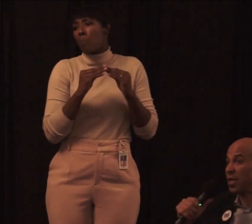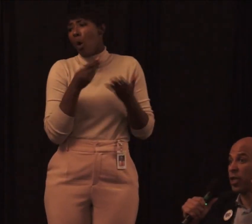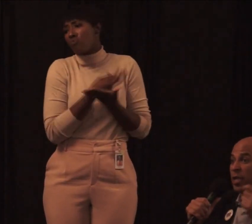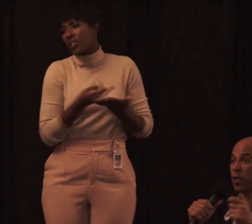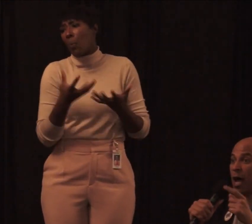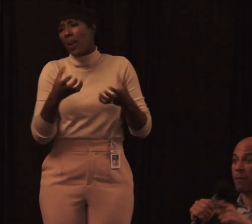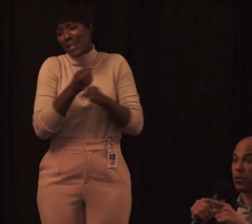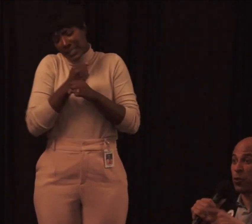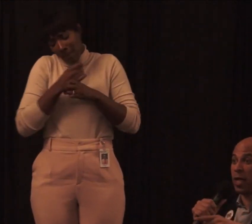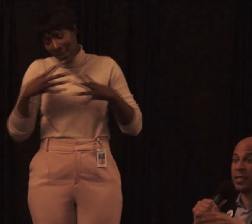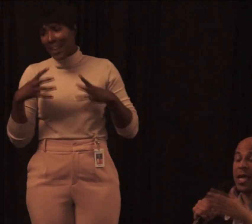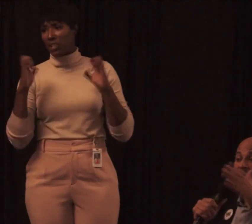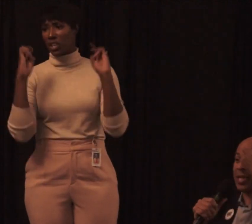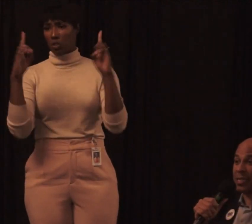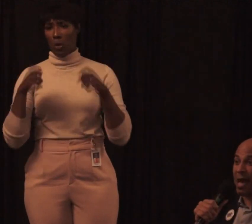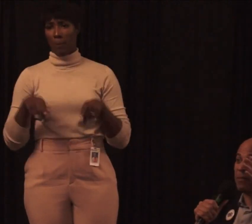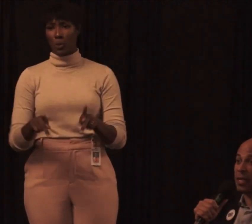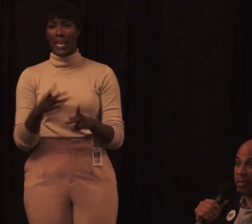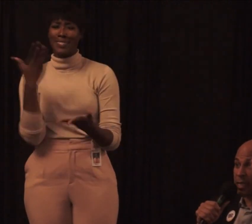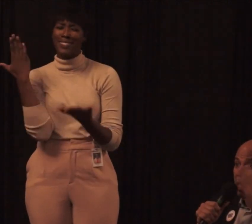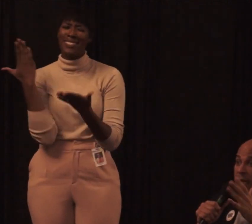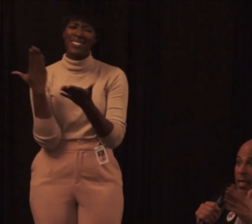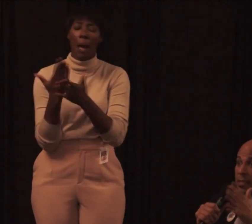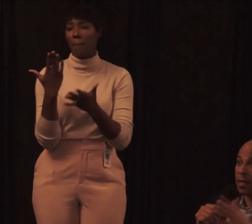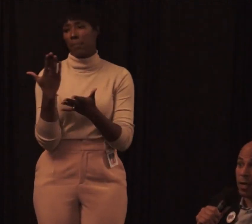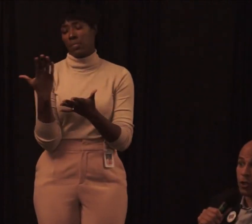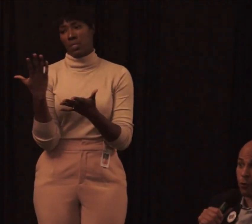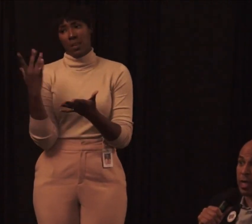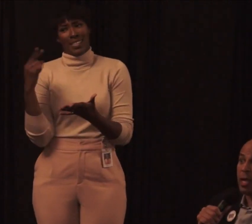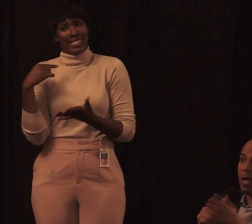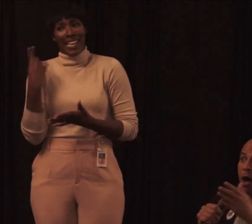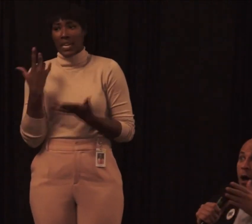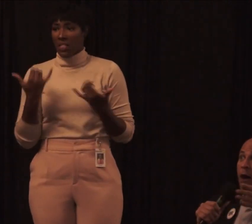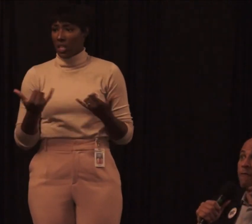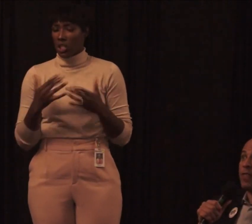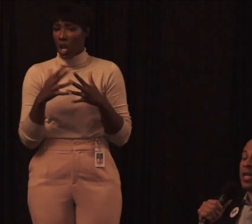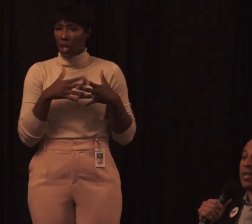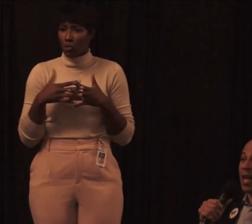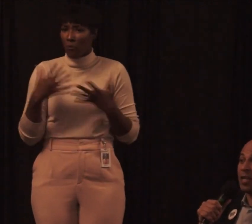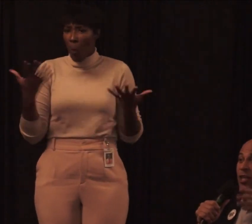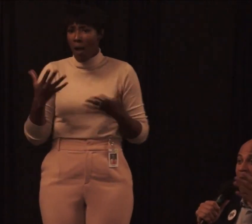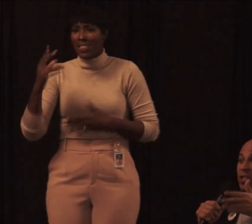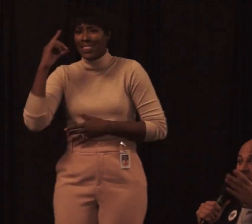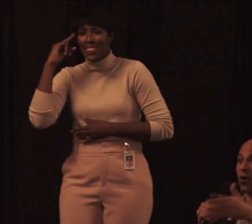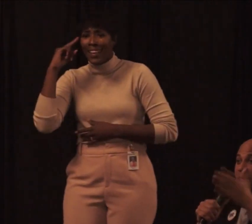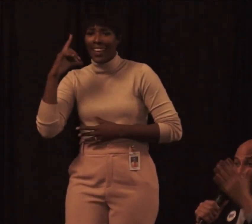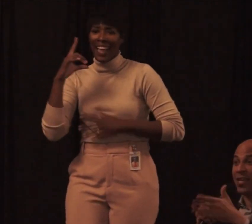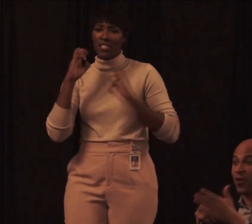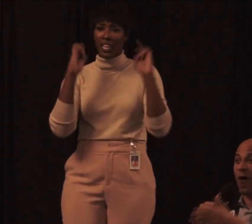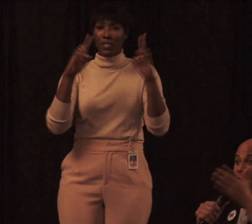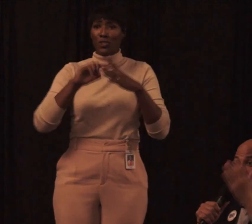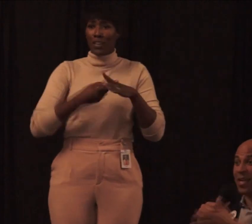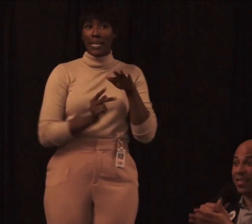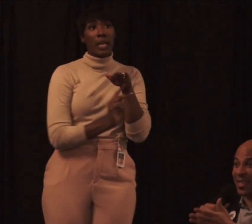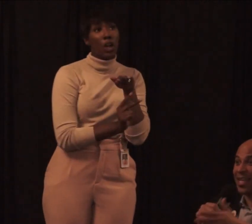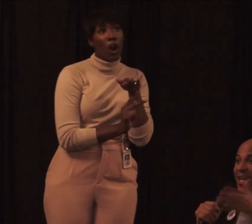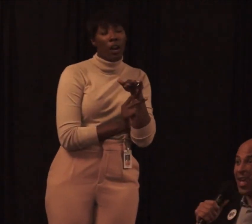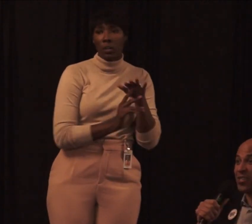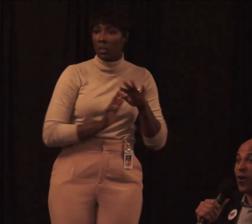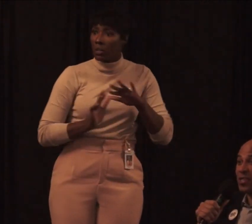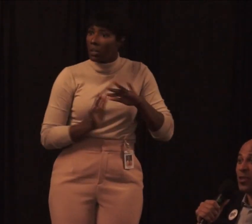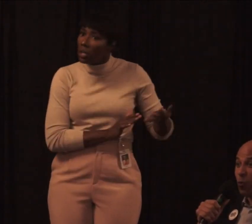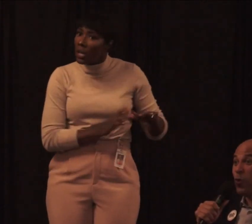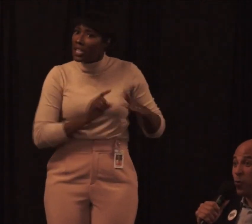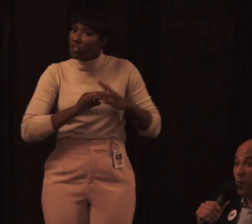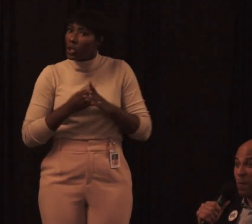to expand educational opportunities and stop the insanity in this country of thinking that education starts at kindergarten. It doesn't.